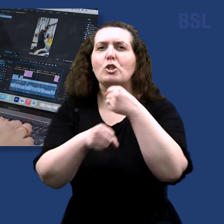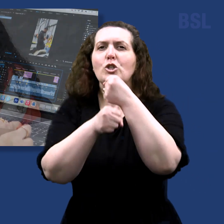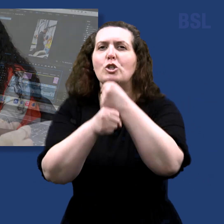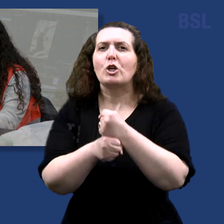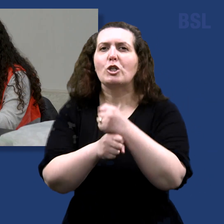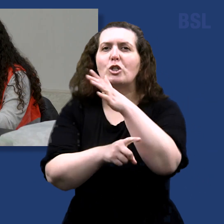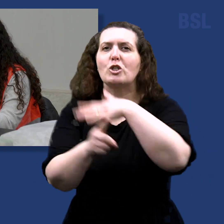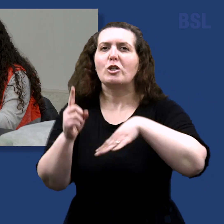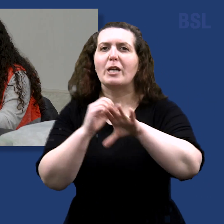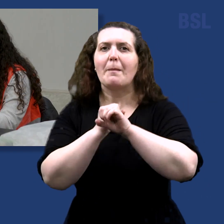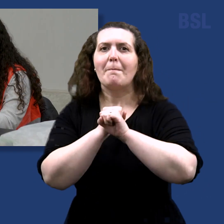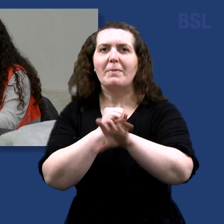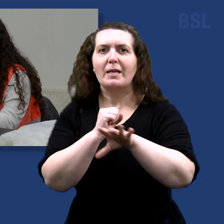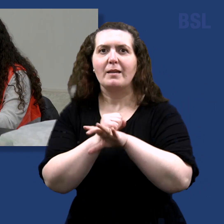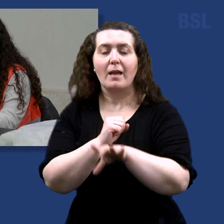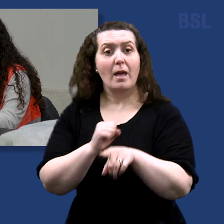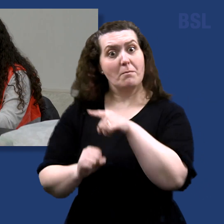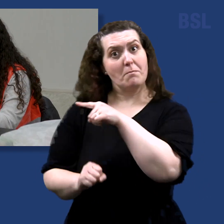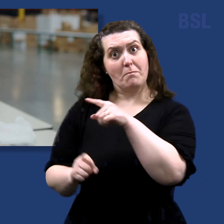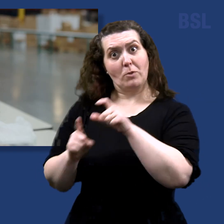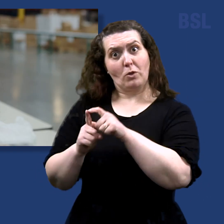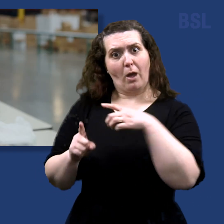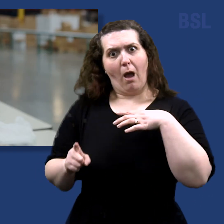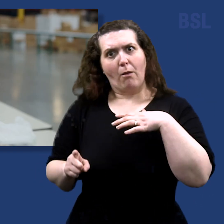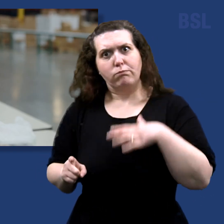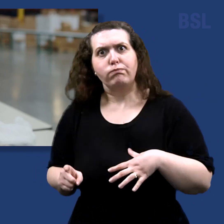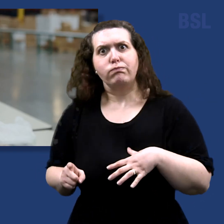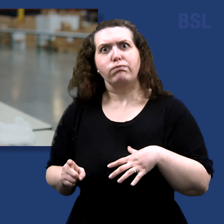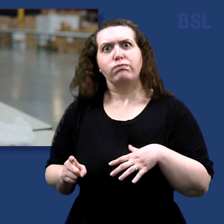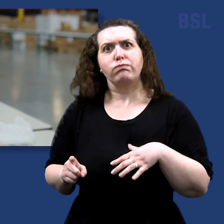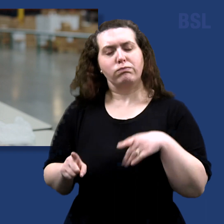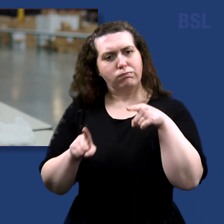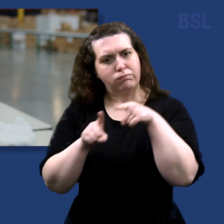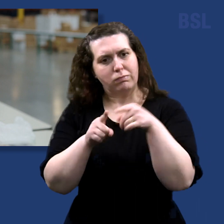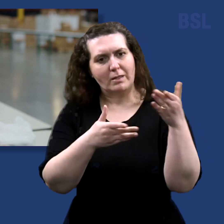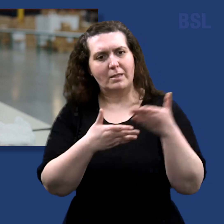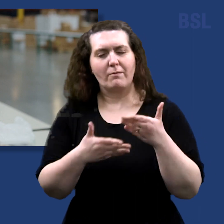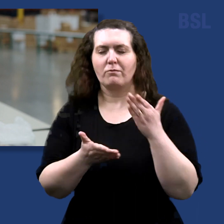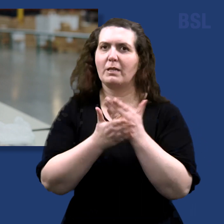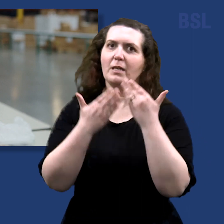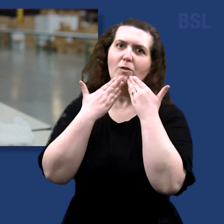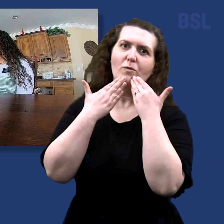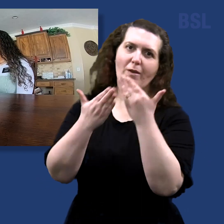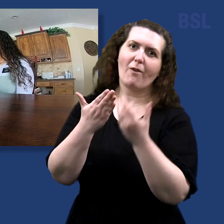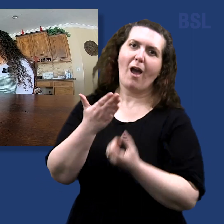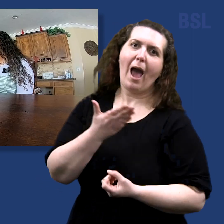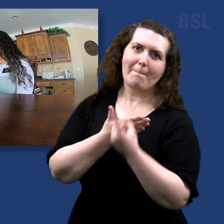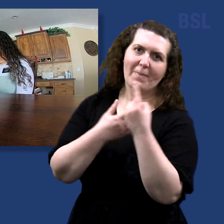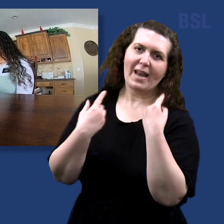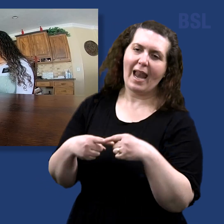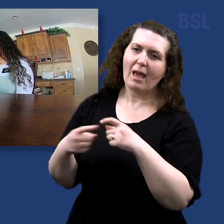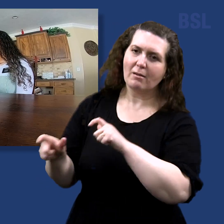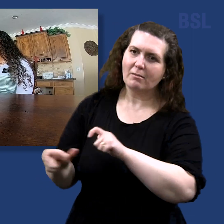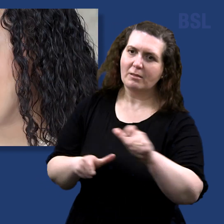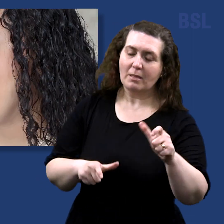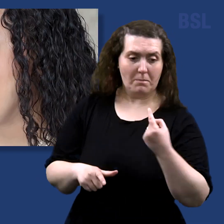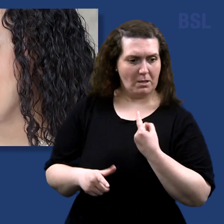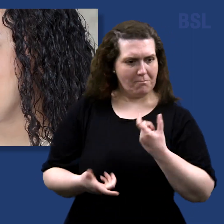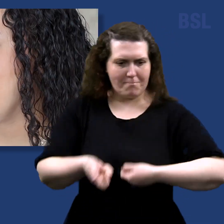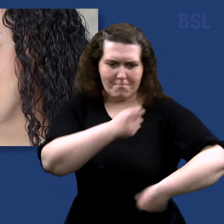Because of her desire to serve, we were grateful for that tent of mercy. I just threw myself into it and it's been